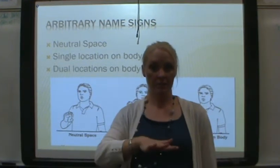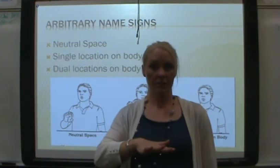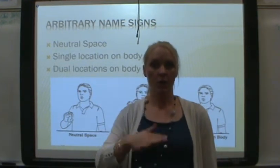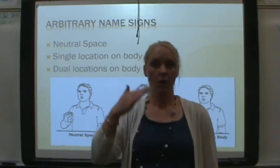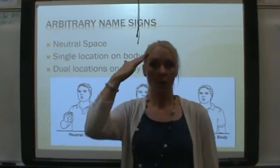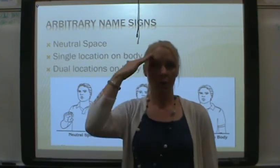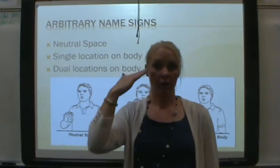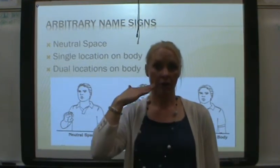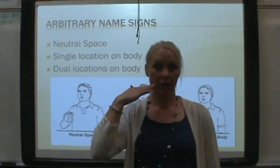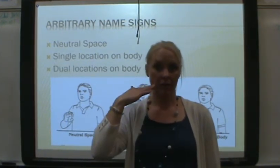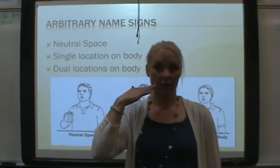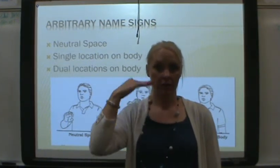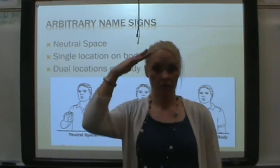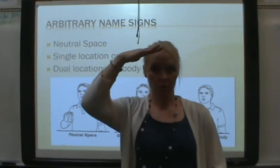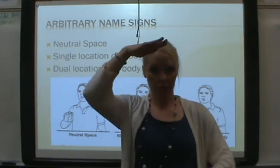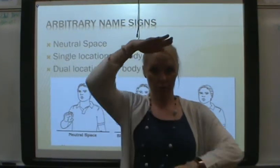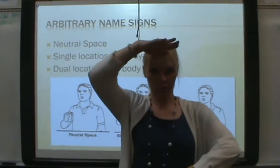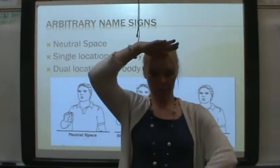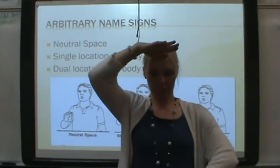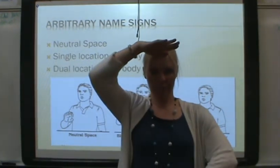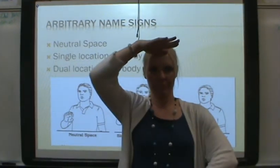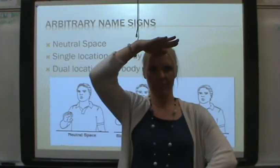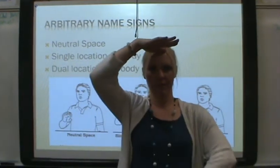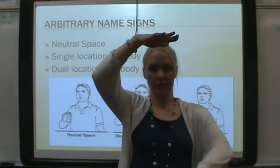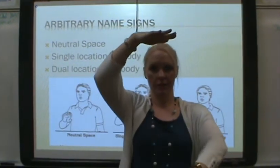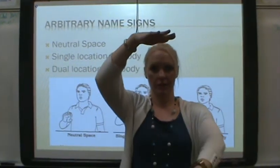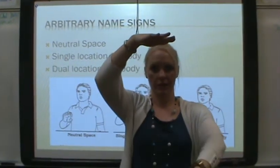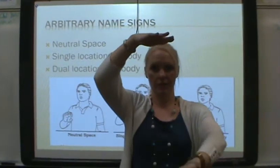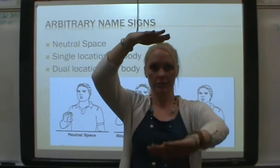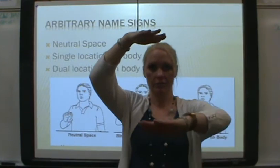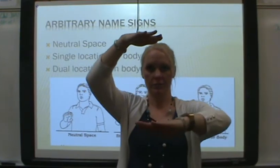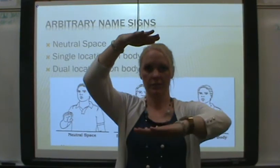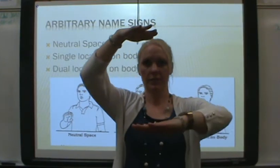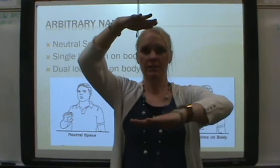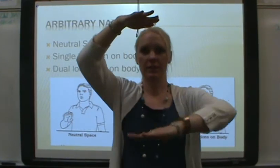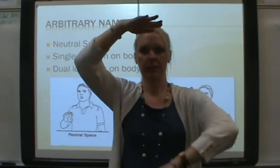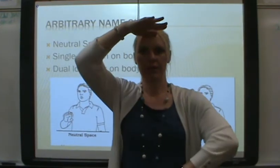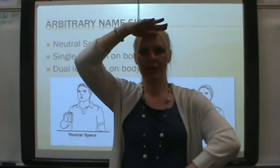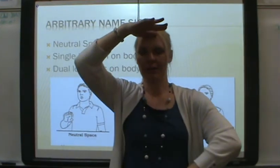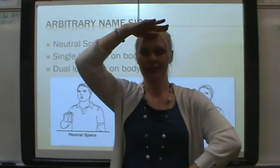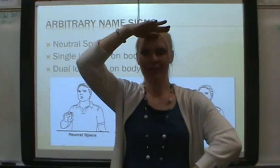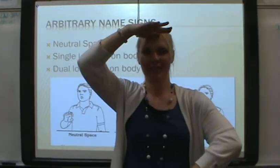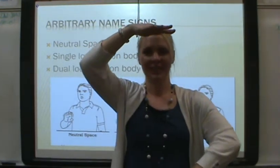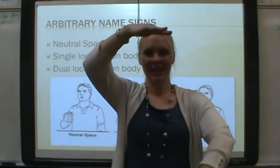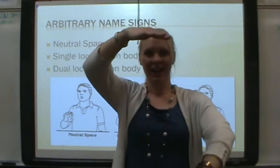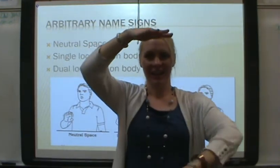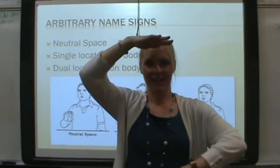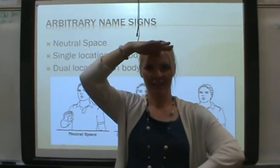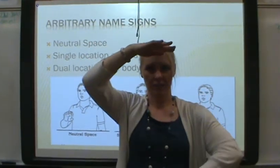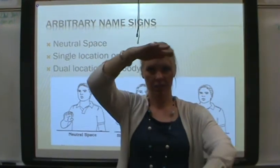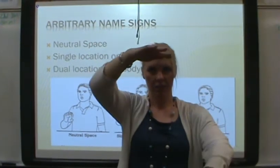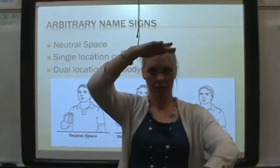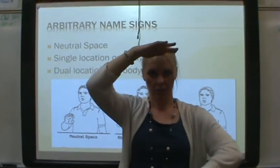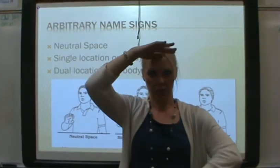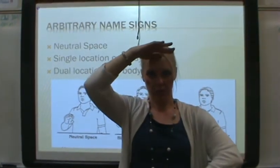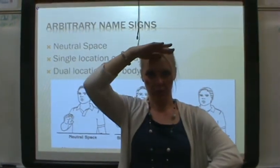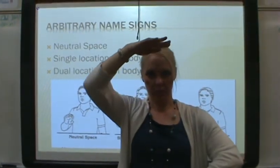or in your head. So, anywhere. Right? Can you see me? I don't even know. Alright. Anywhere from